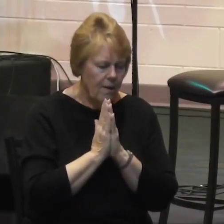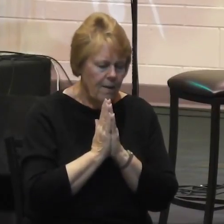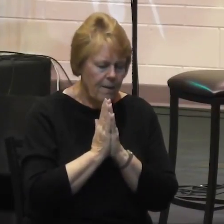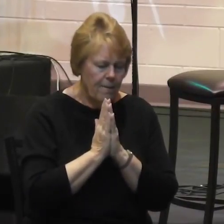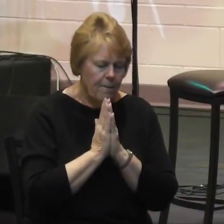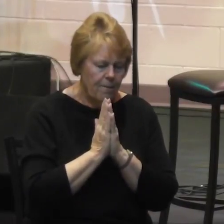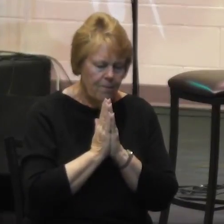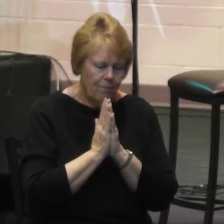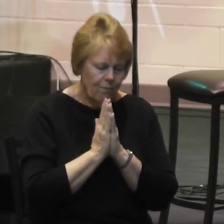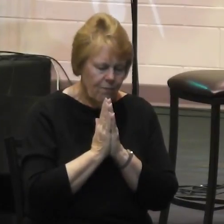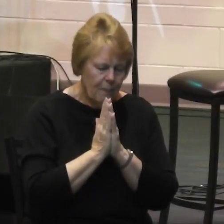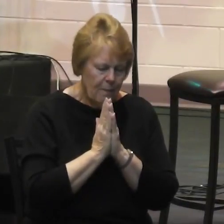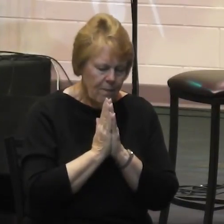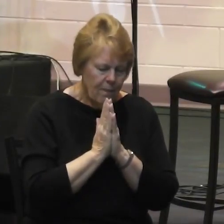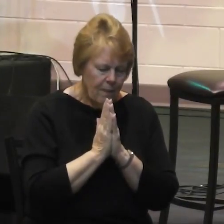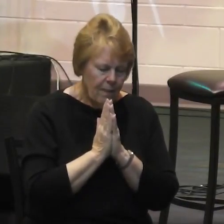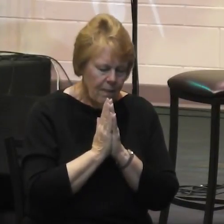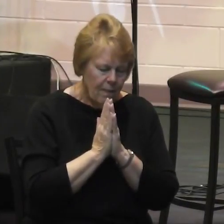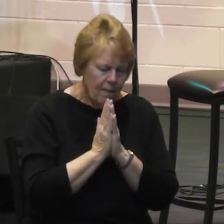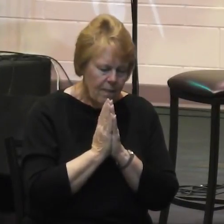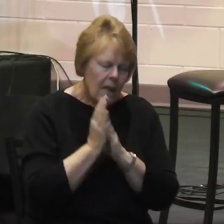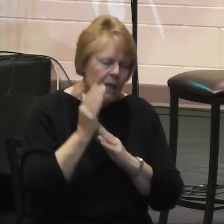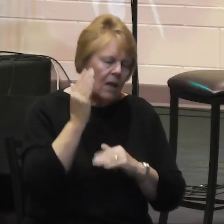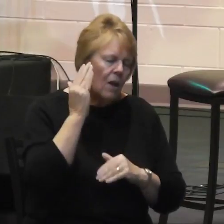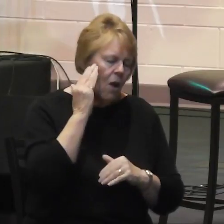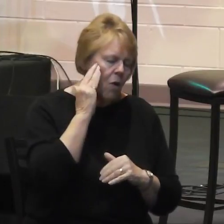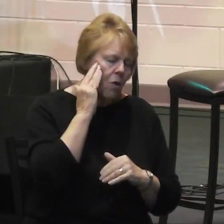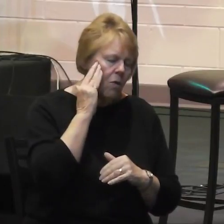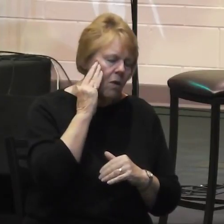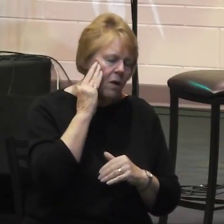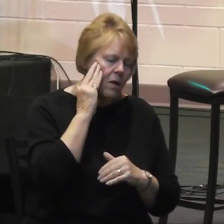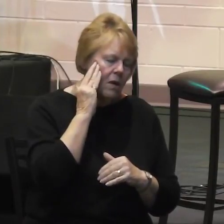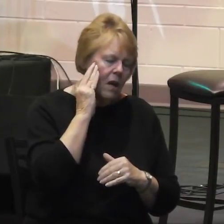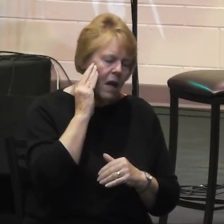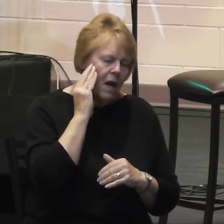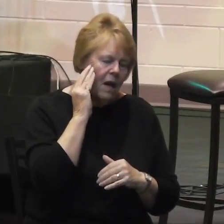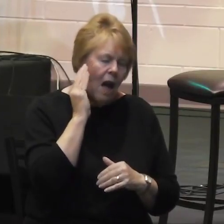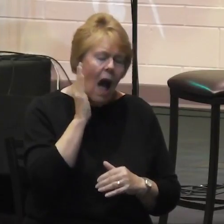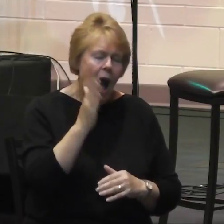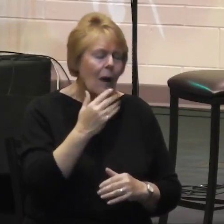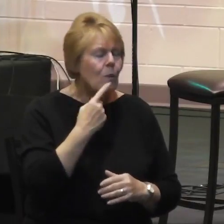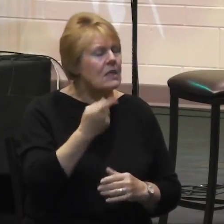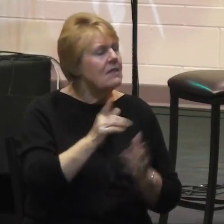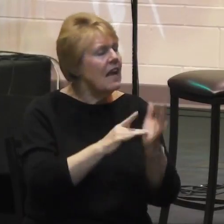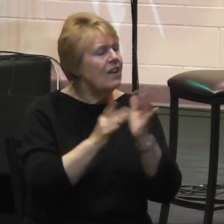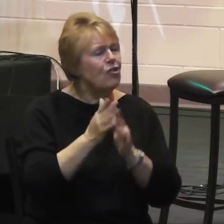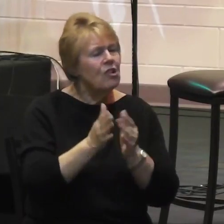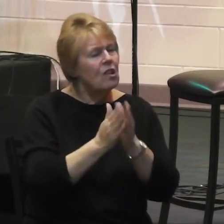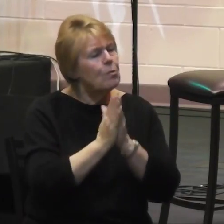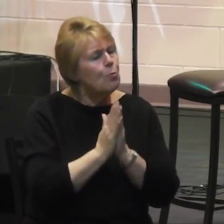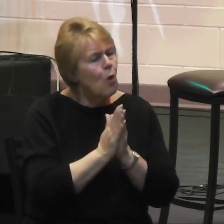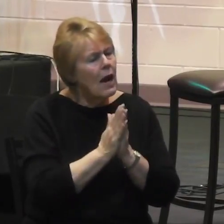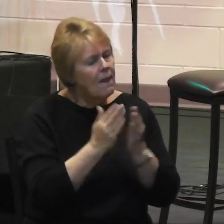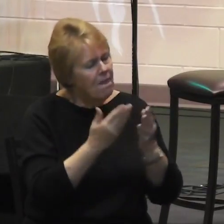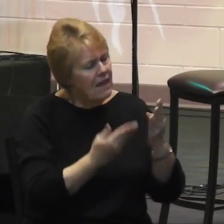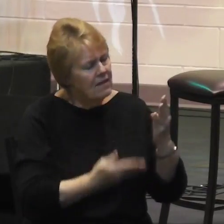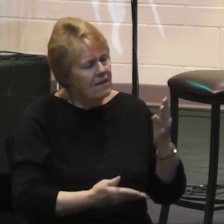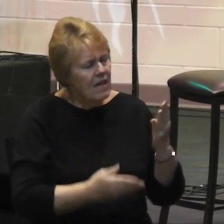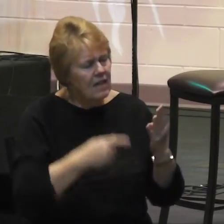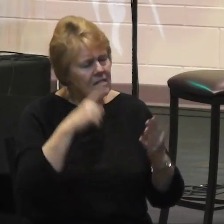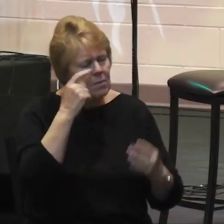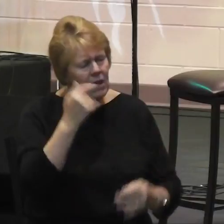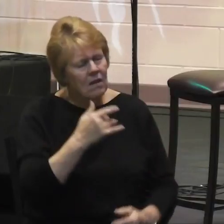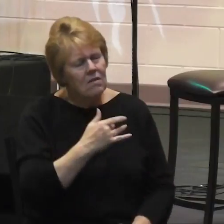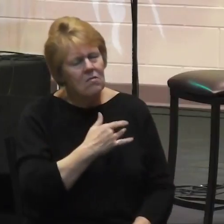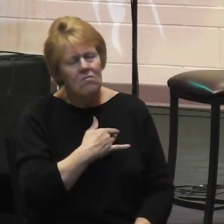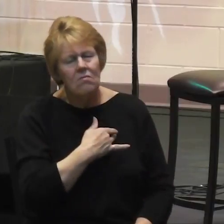You know, and I would say that he made these prayers because they are things that were weighing heavily on the Lord's heart and